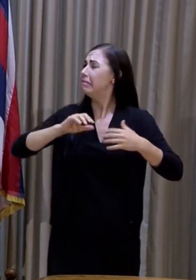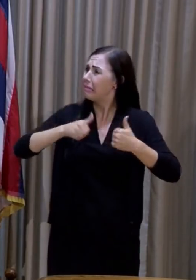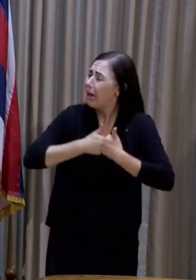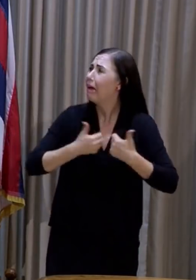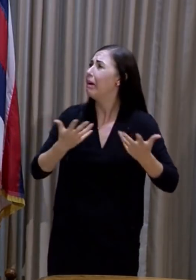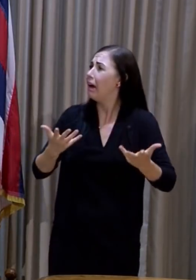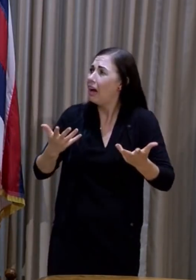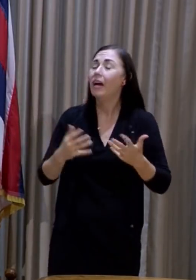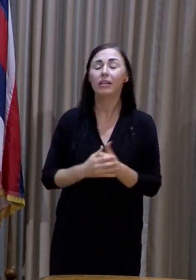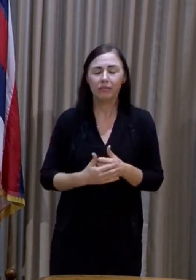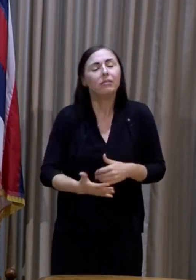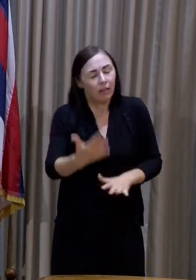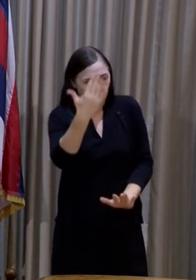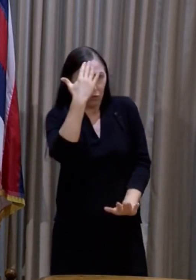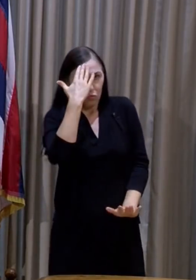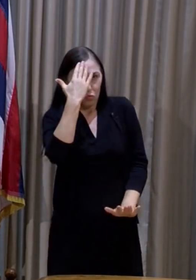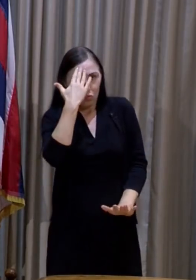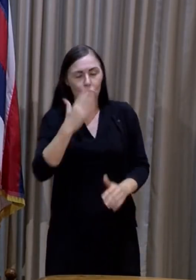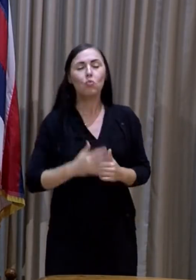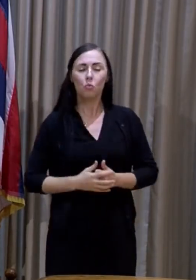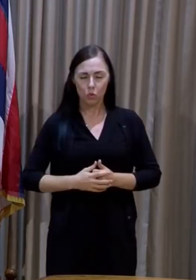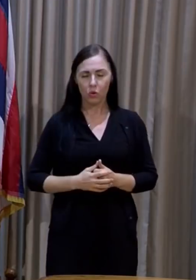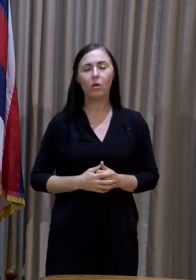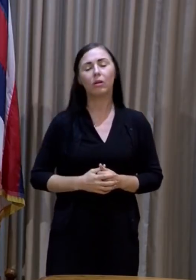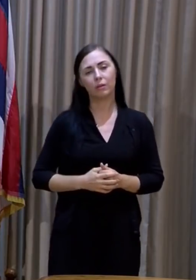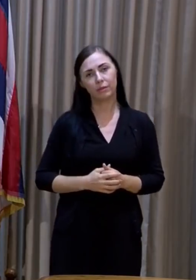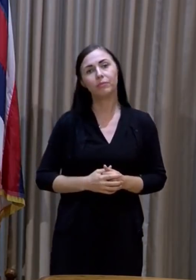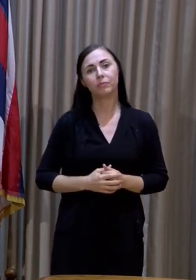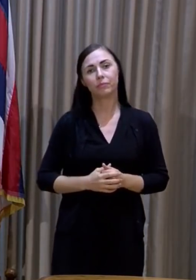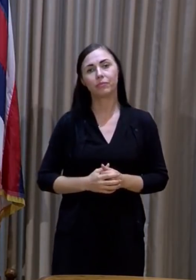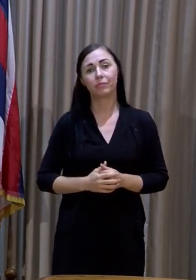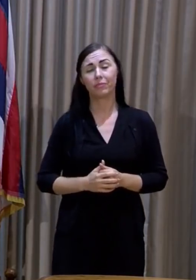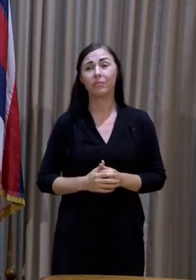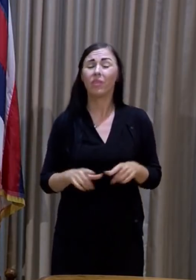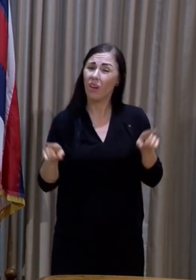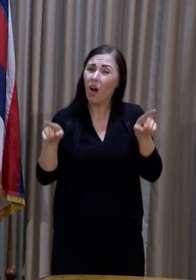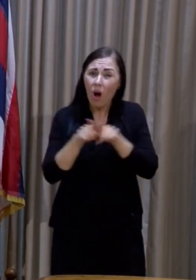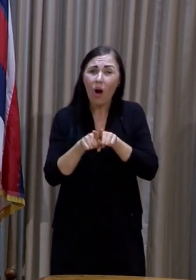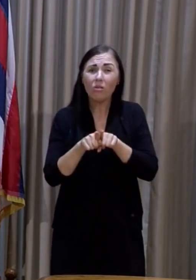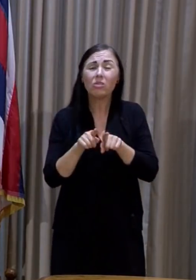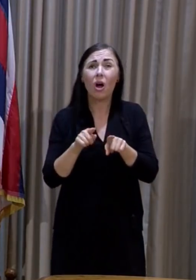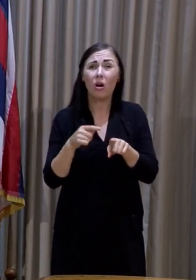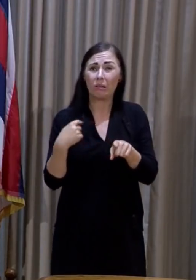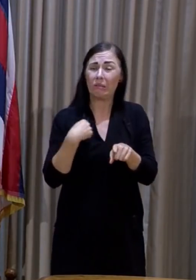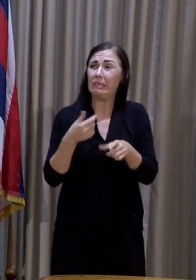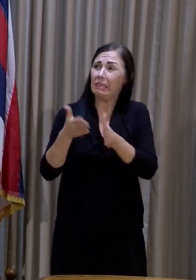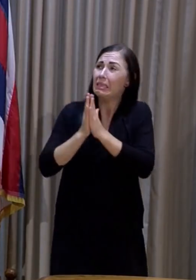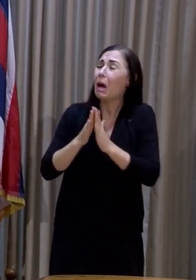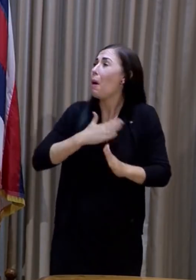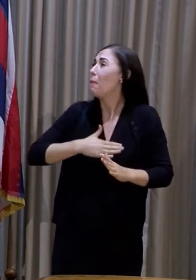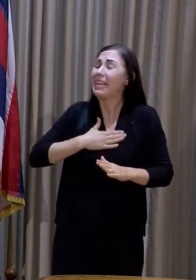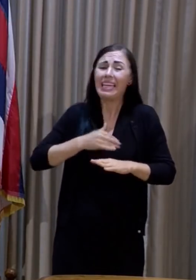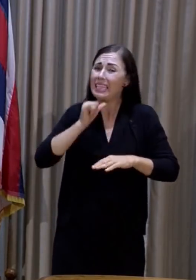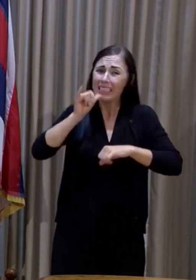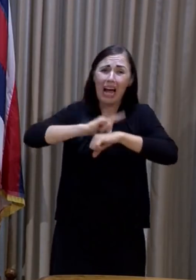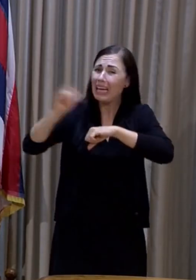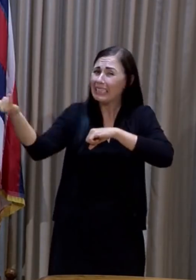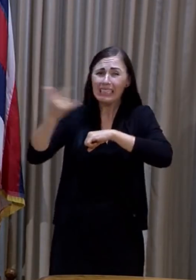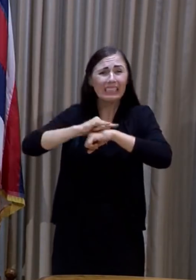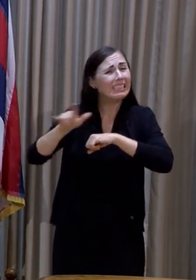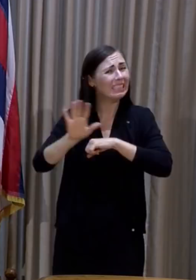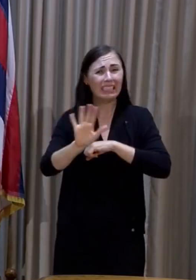certainly our call to reduce travel to the islands to only essential businesses